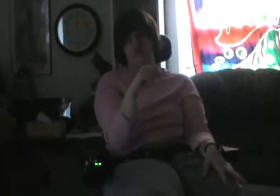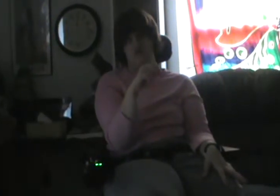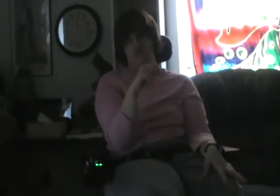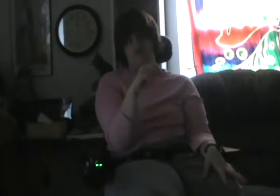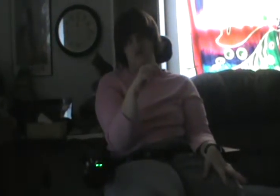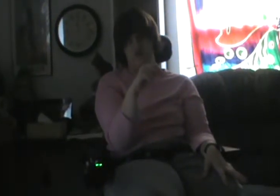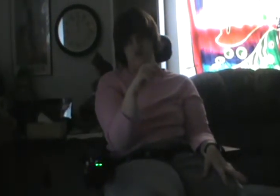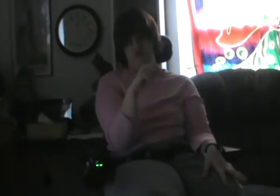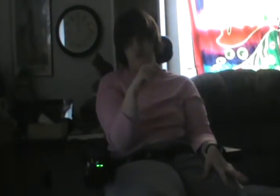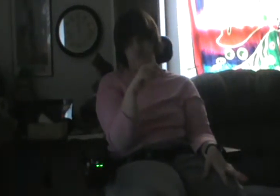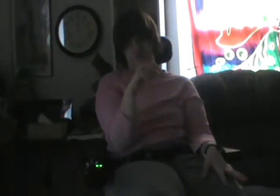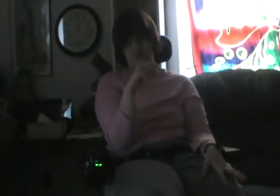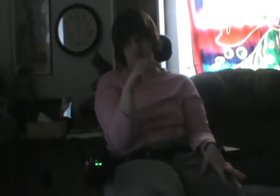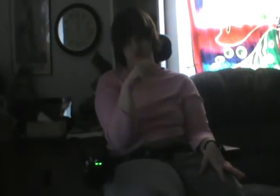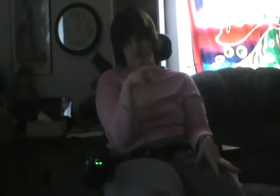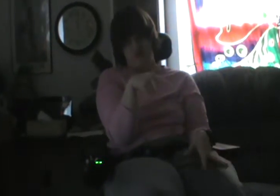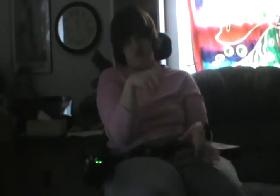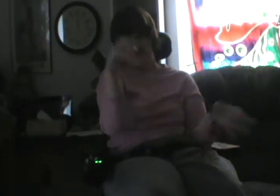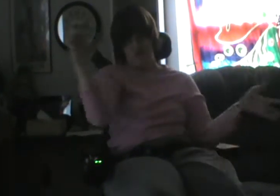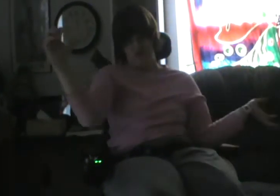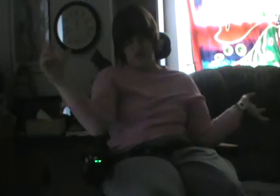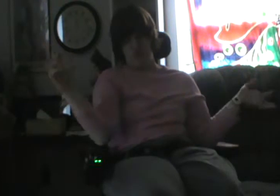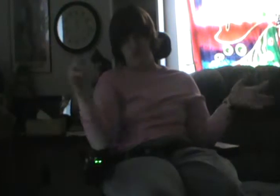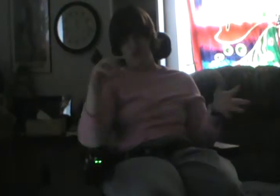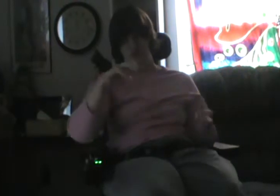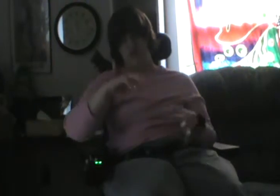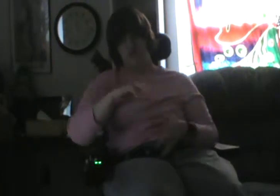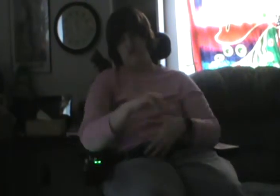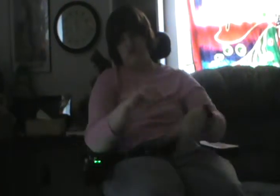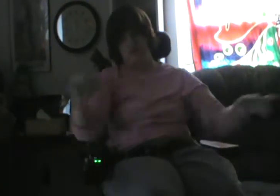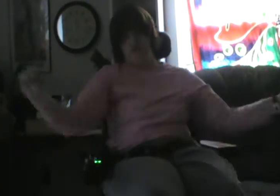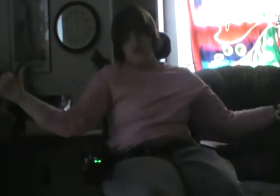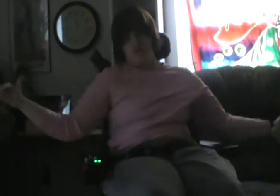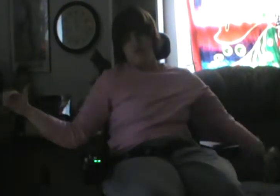It might not have been the best, but it was ours.